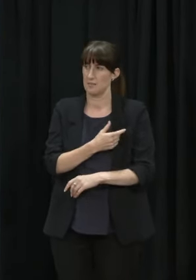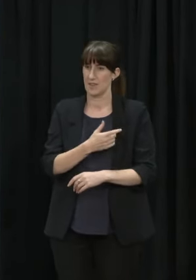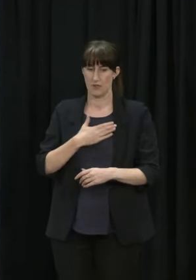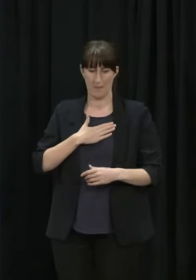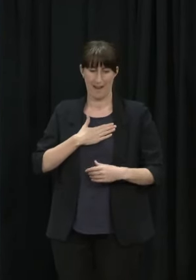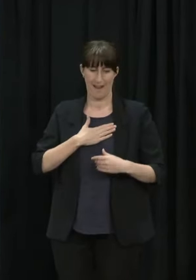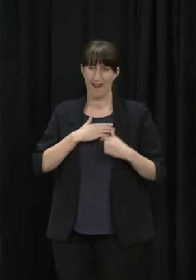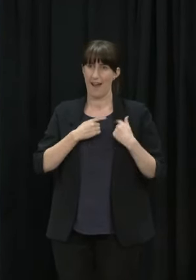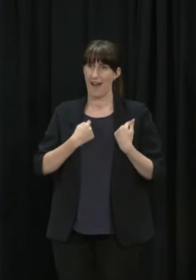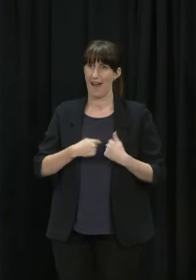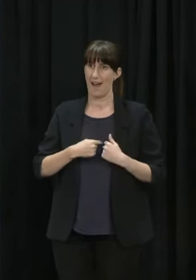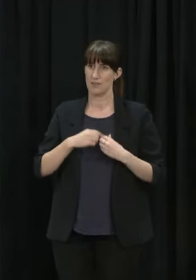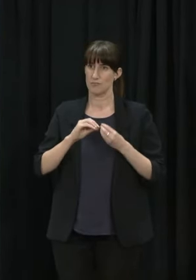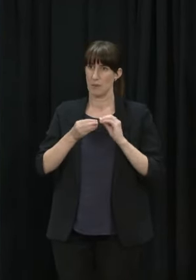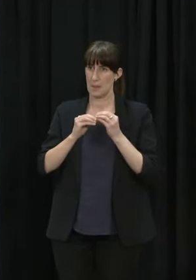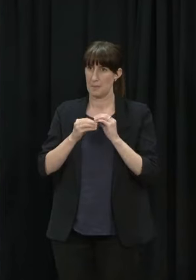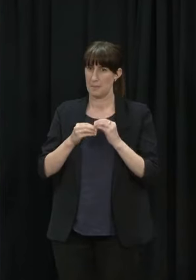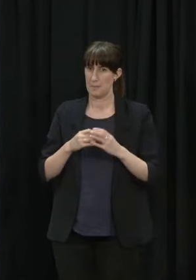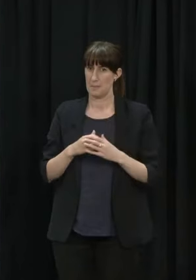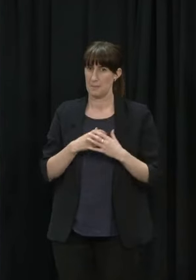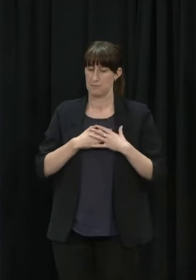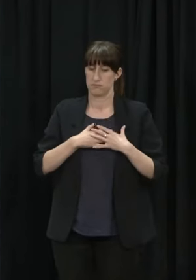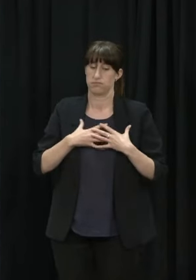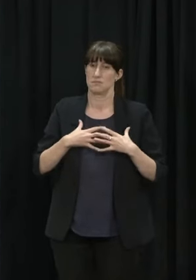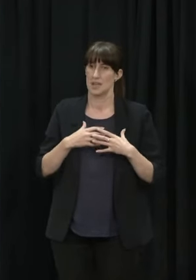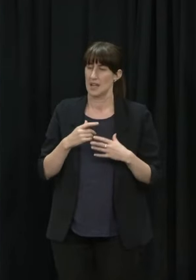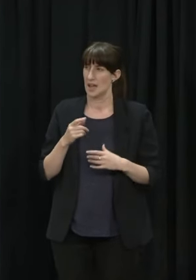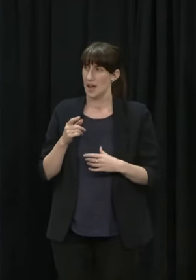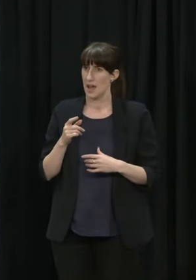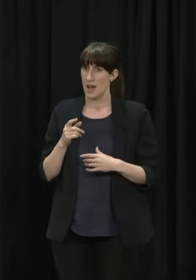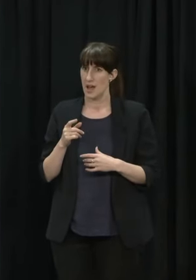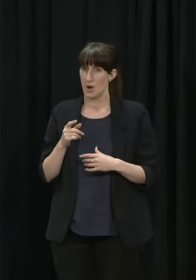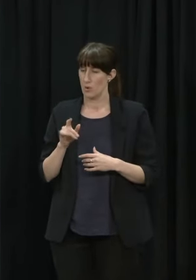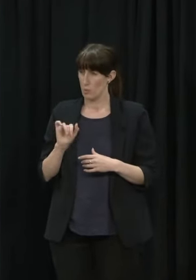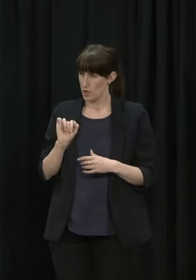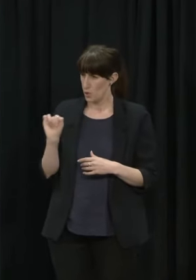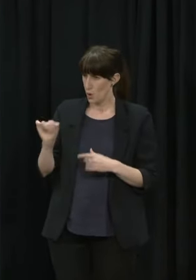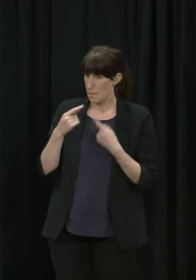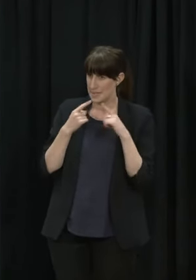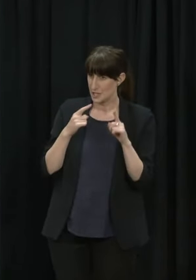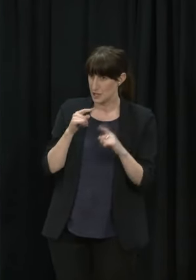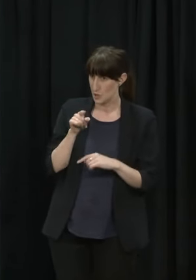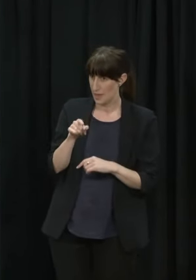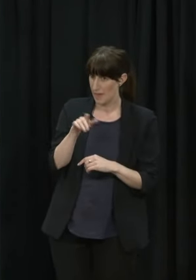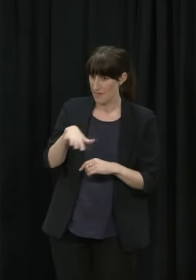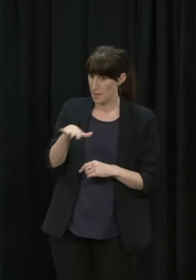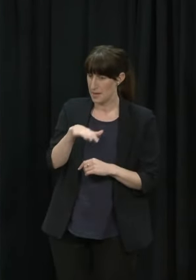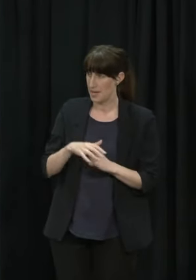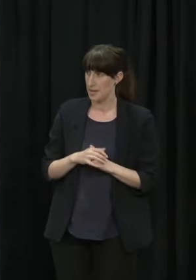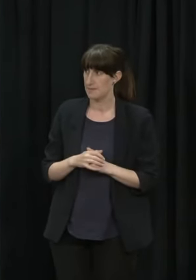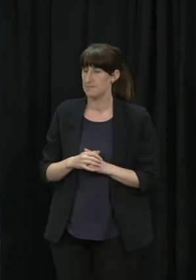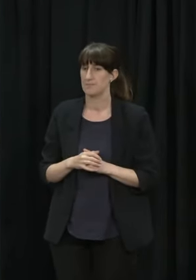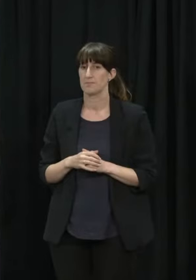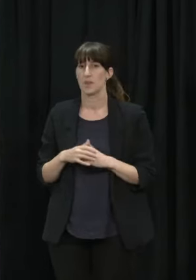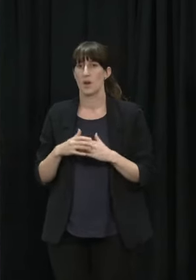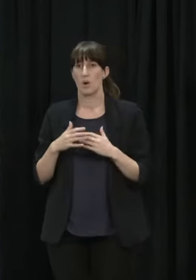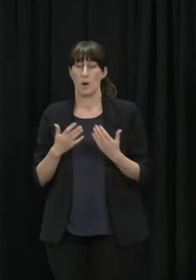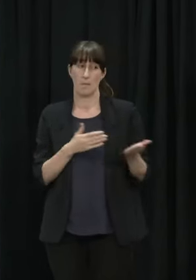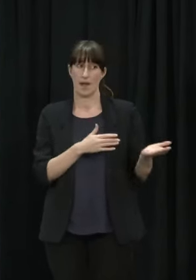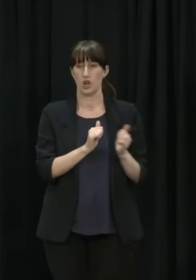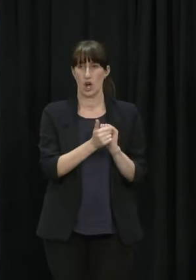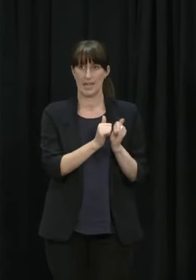Look I'll hand it to the technical experts to talk about the risk of myocarditis But my overall message to all New Zealanders is that the vaccine